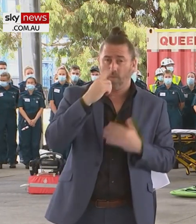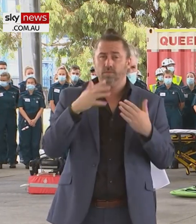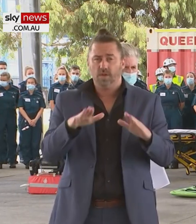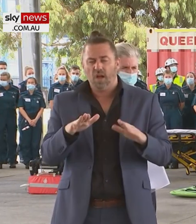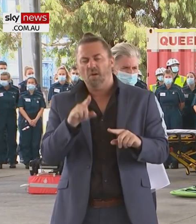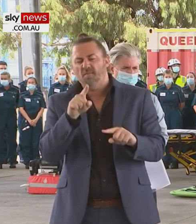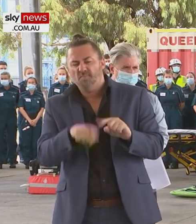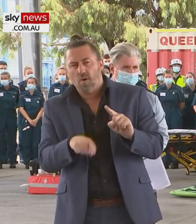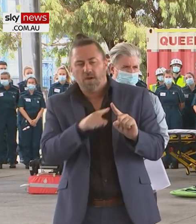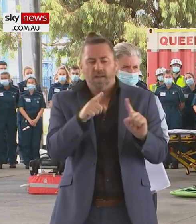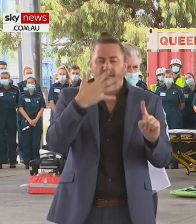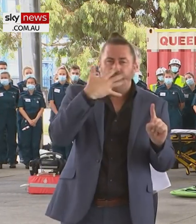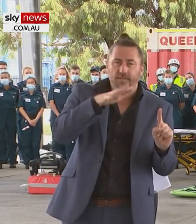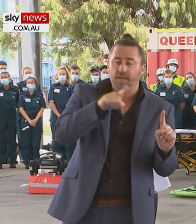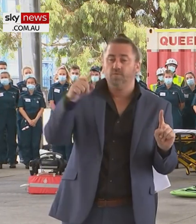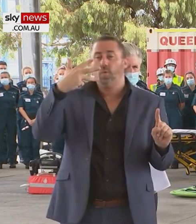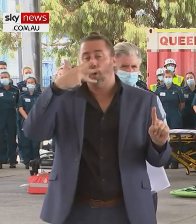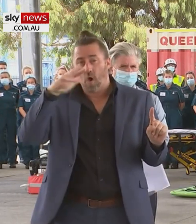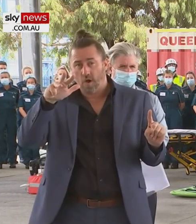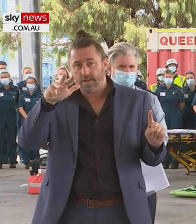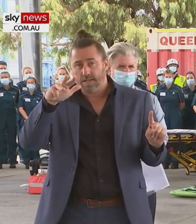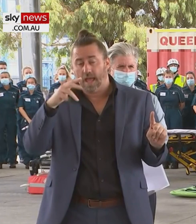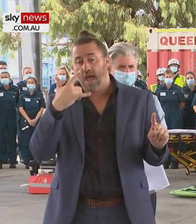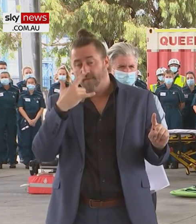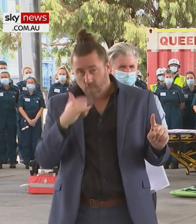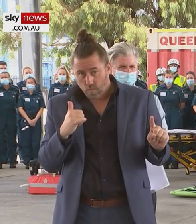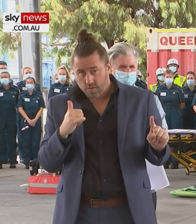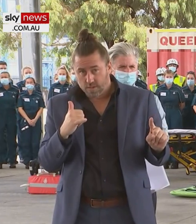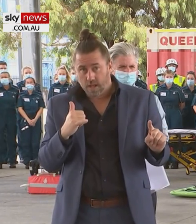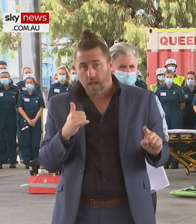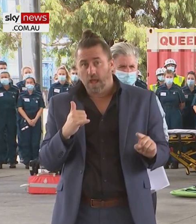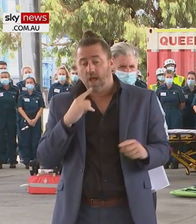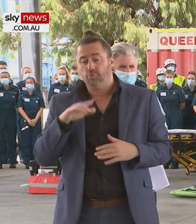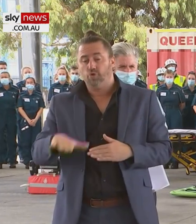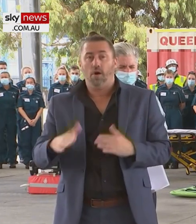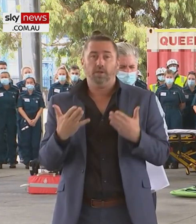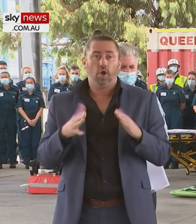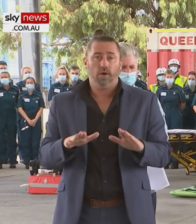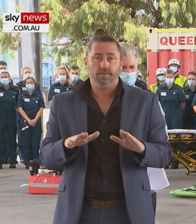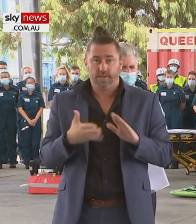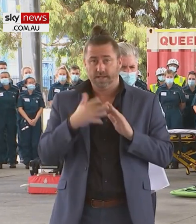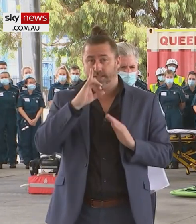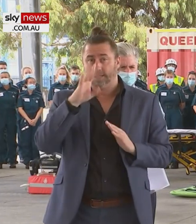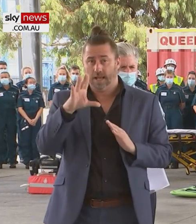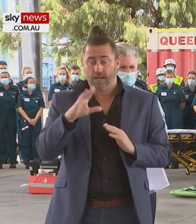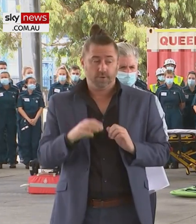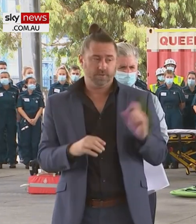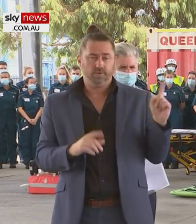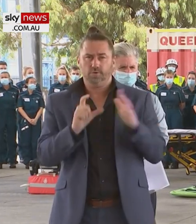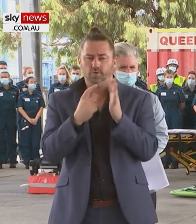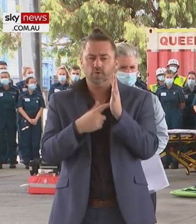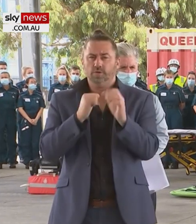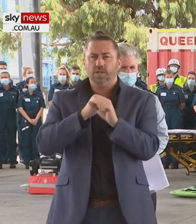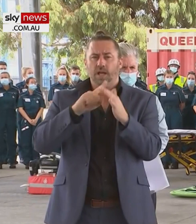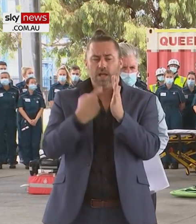main are between their 50s and 90s, but sadly I can report one under the age of 10. And I'll have Dr Gerard speak to that